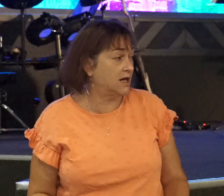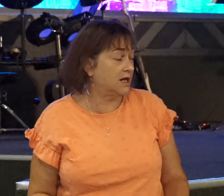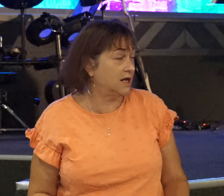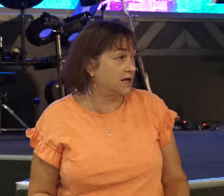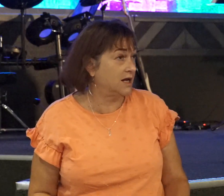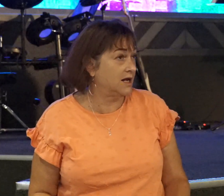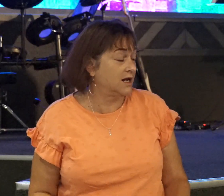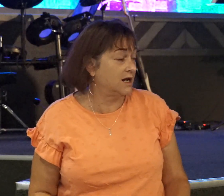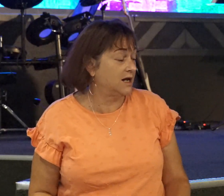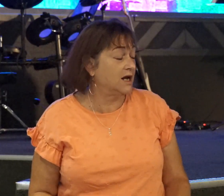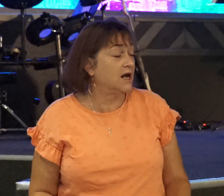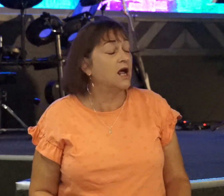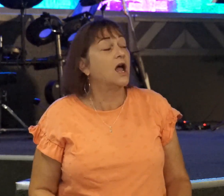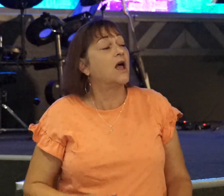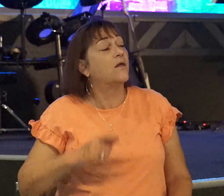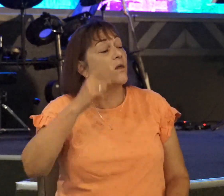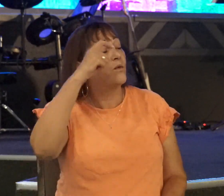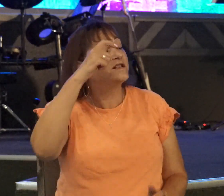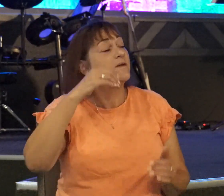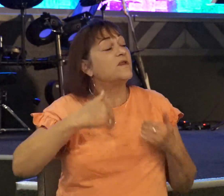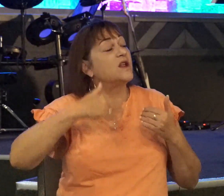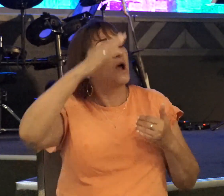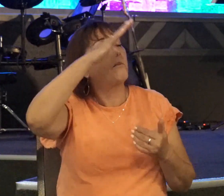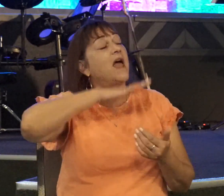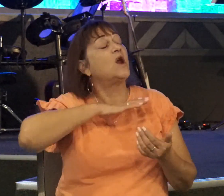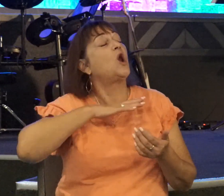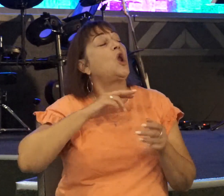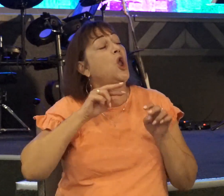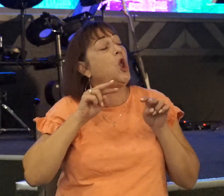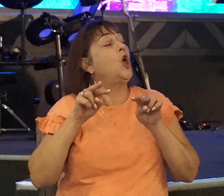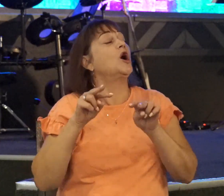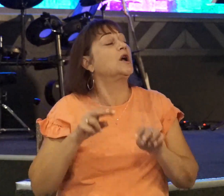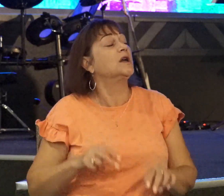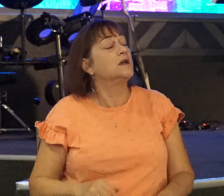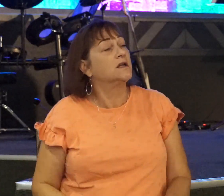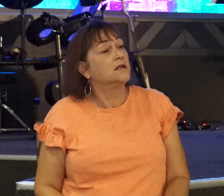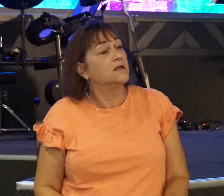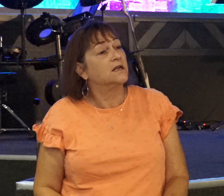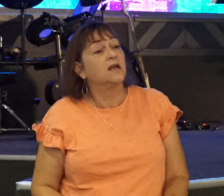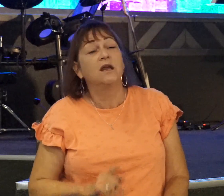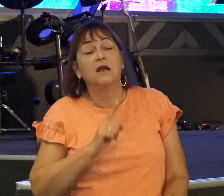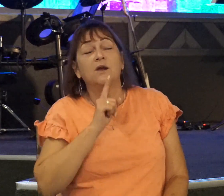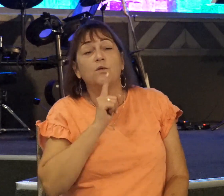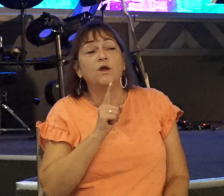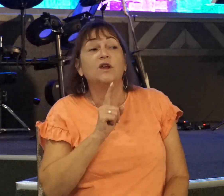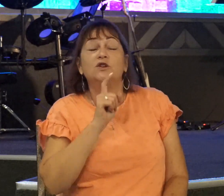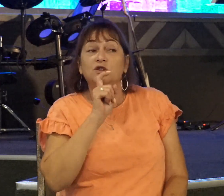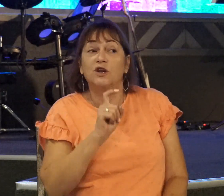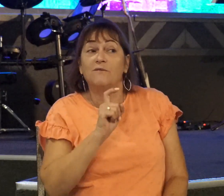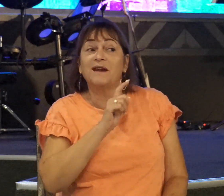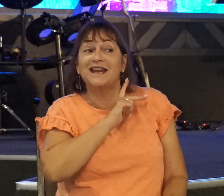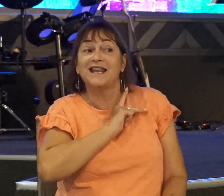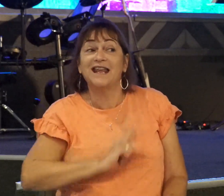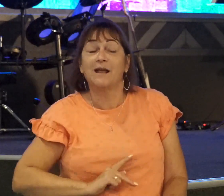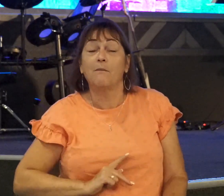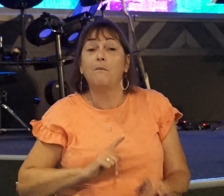And look at the wisdom of this young man, Jonathan. He really should have been king. But after all, the Lord's teaching